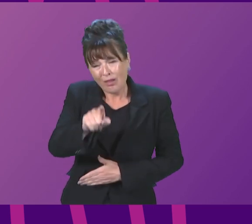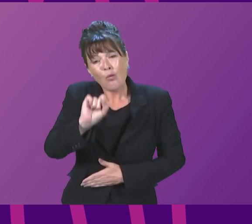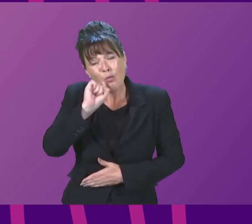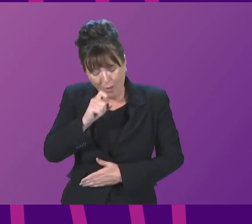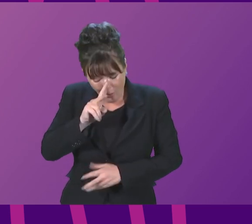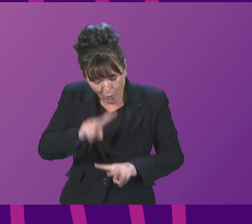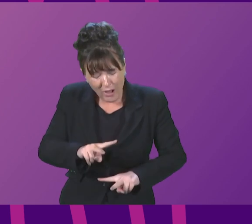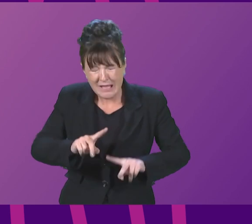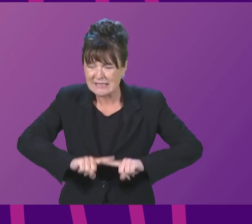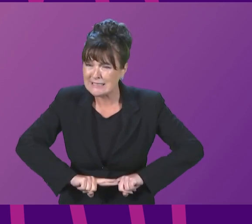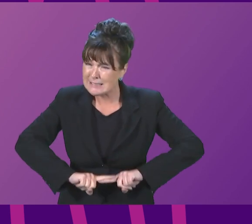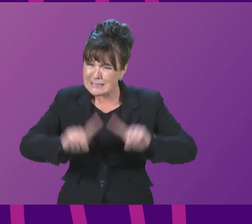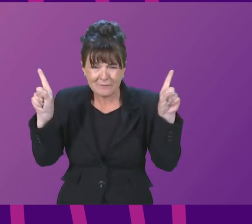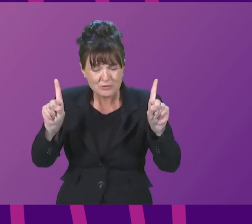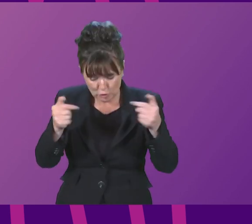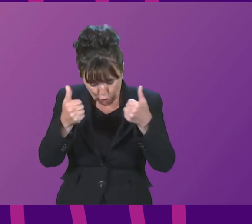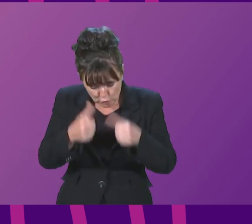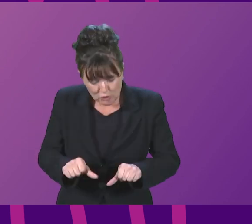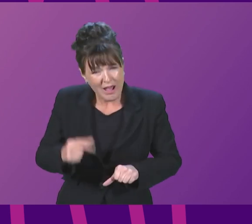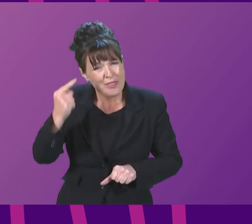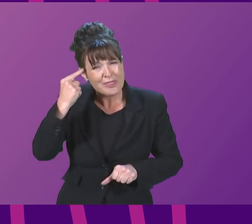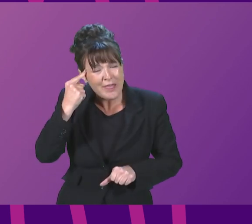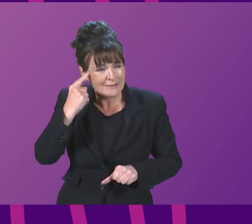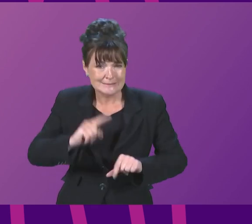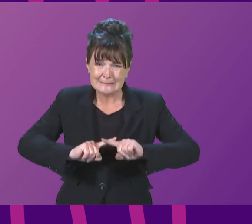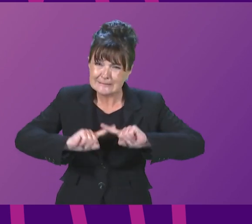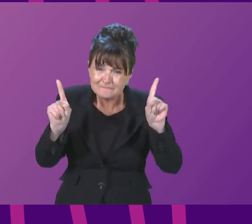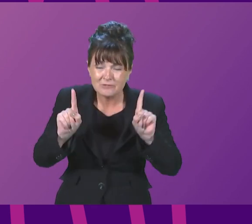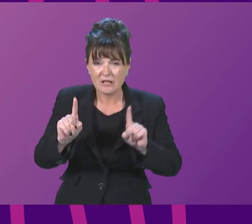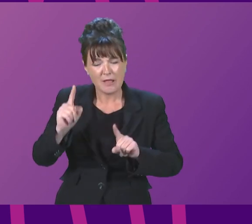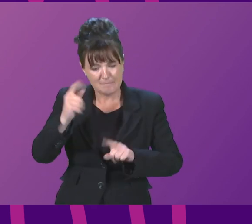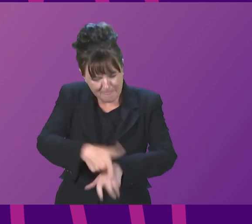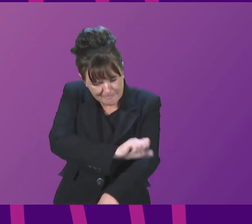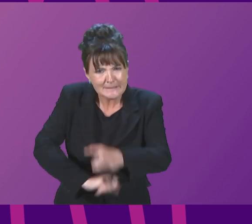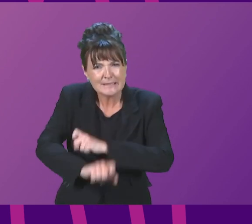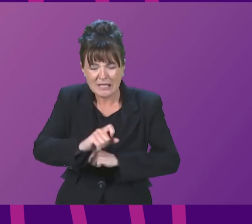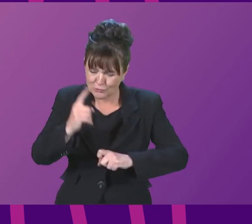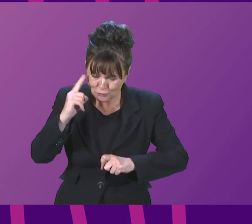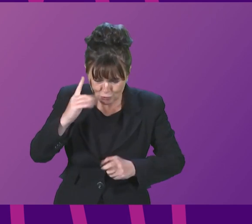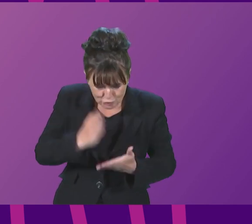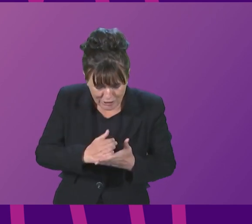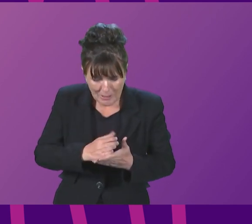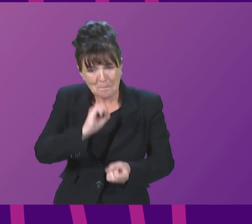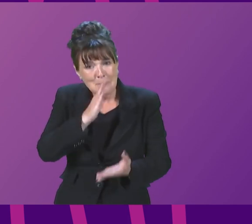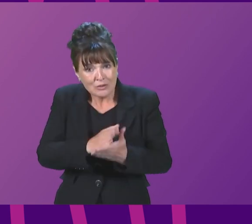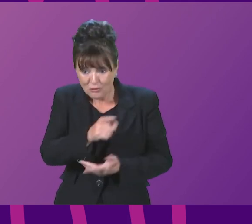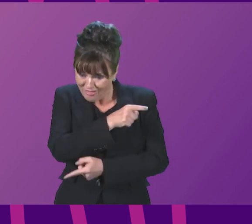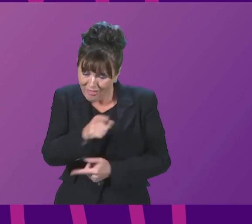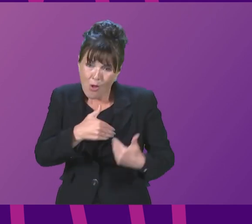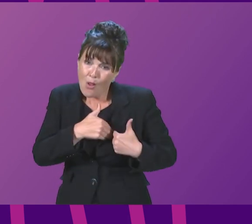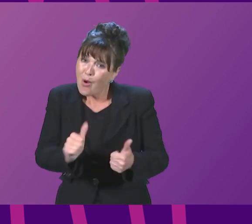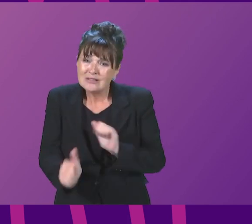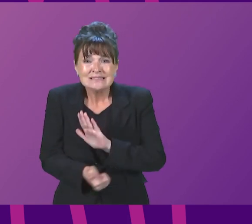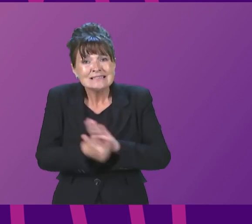solutions, think out of the box and be proactive in exploring every opportunity to give the loyal and skilled workforce the